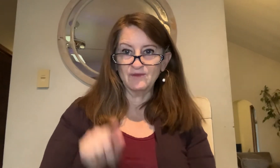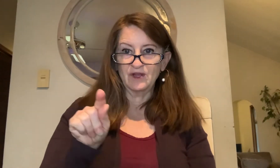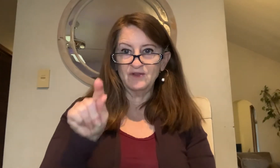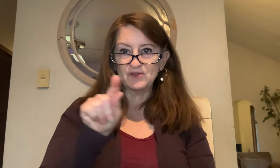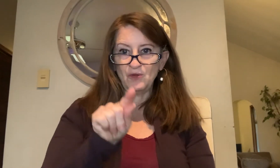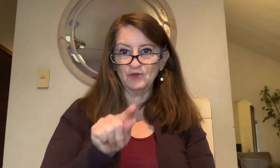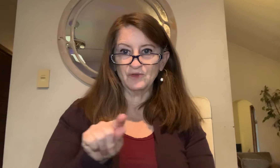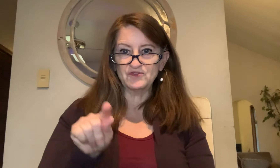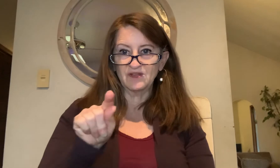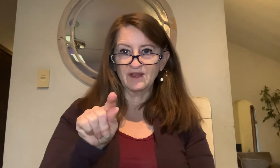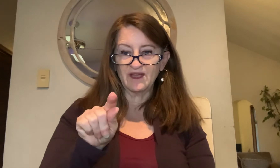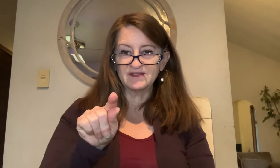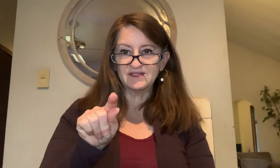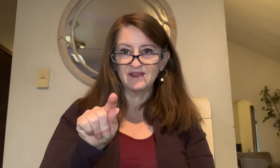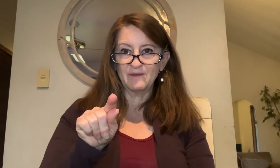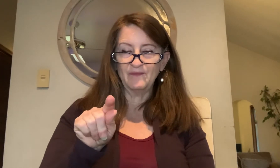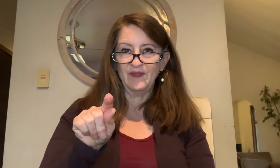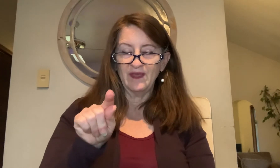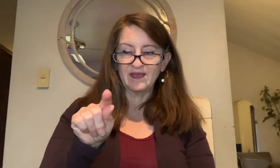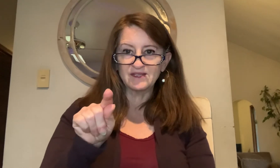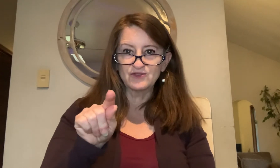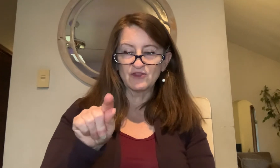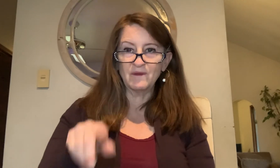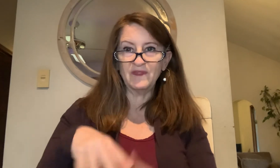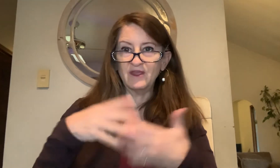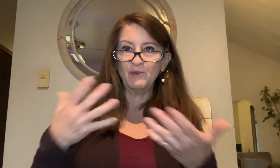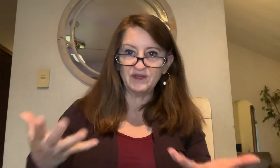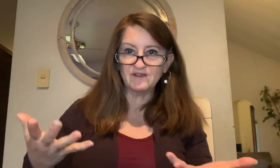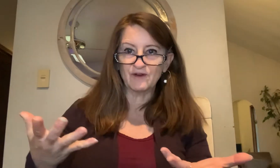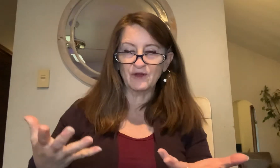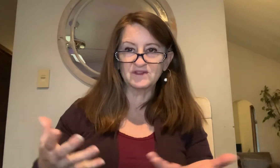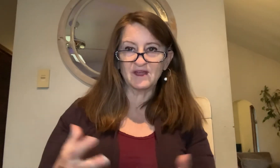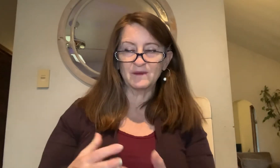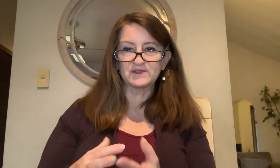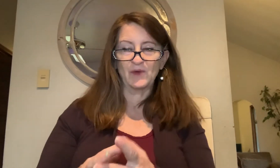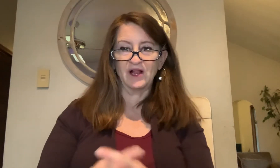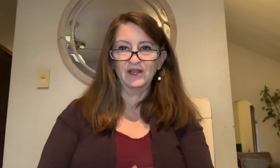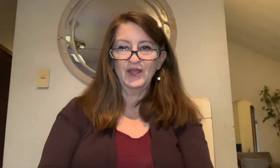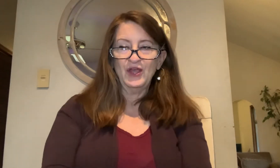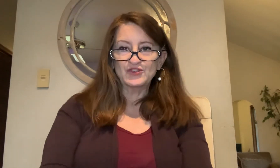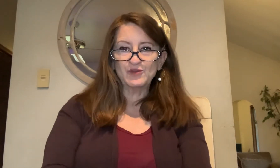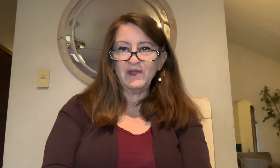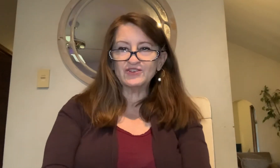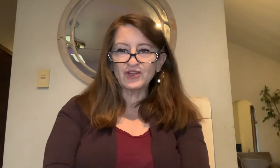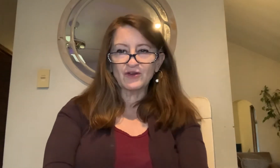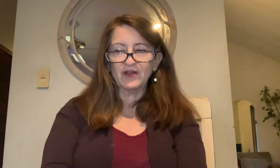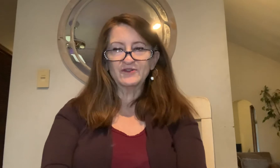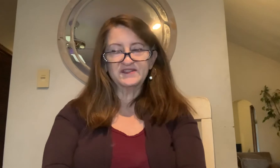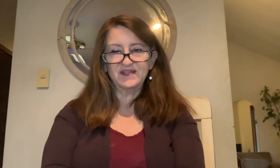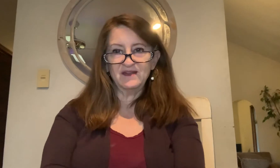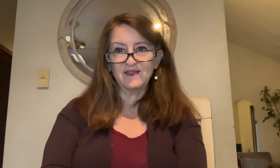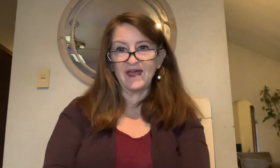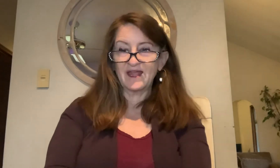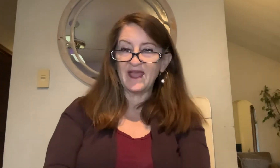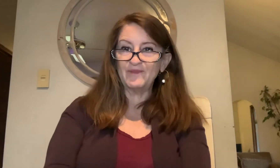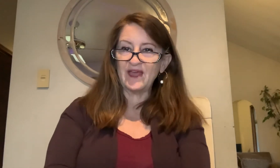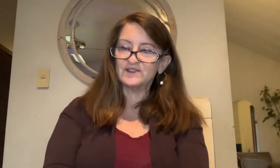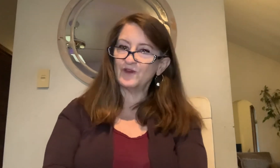we're going to use whole notes. You can kind of see them as I drew them and then you can put different notes on them as well. So make sure you're understanding that. Again, that's for